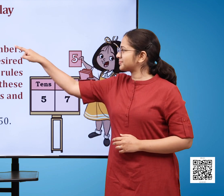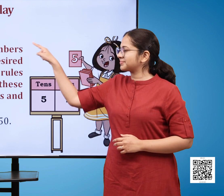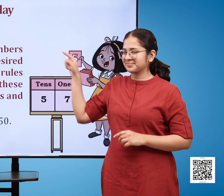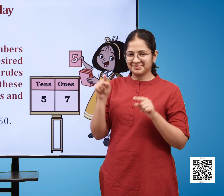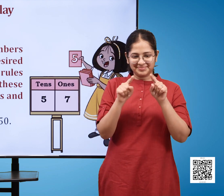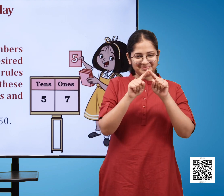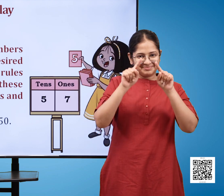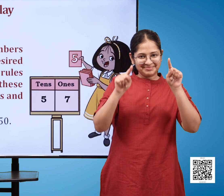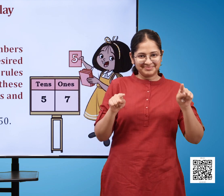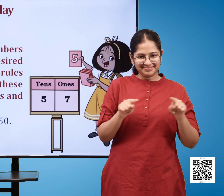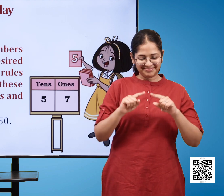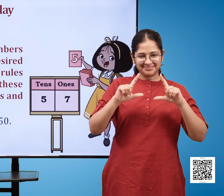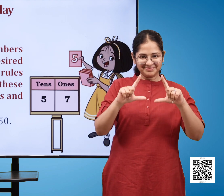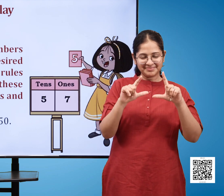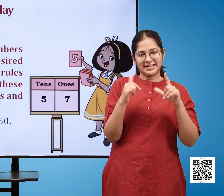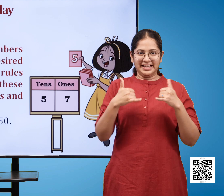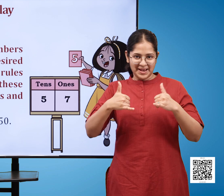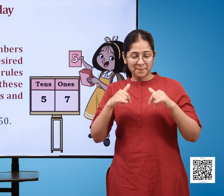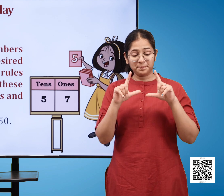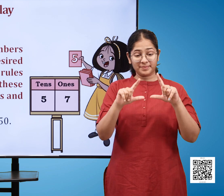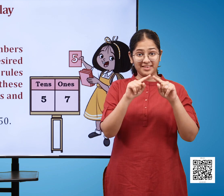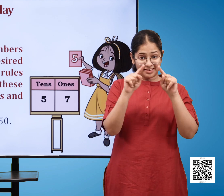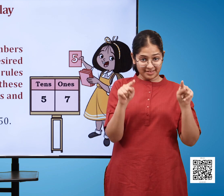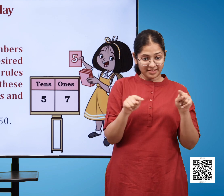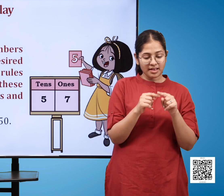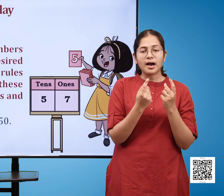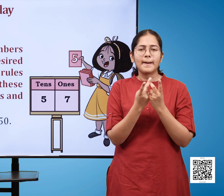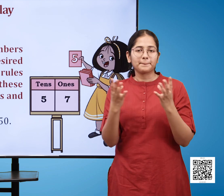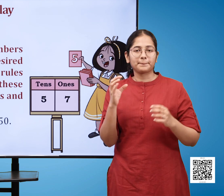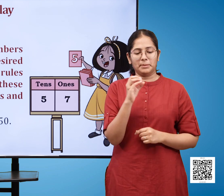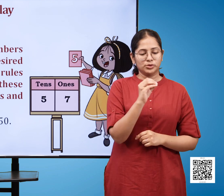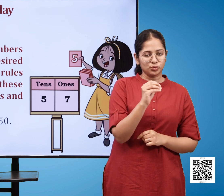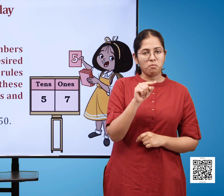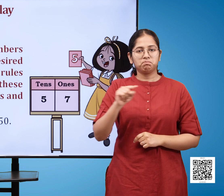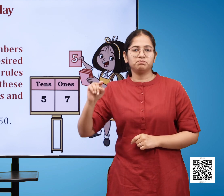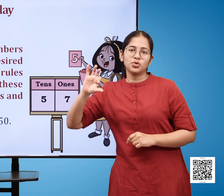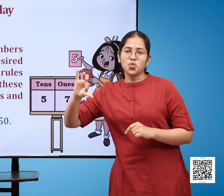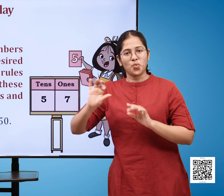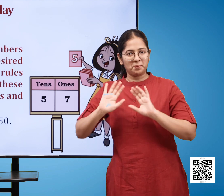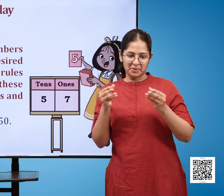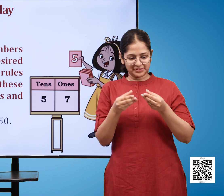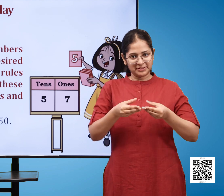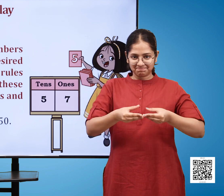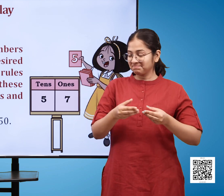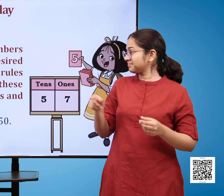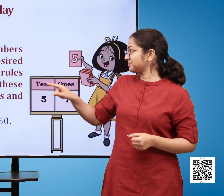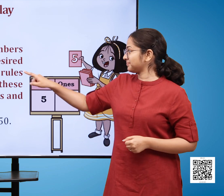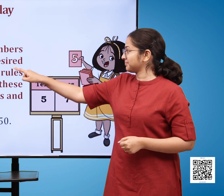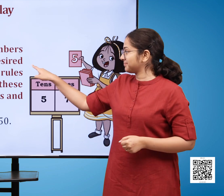Flash Card Game A Here we also see an image where a girl is standing next to a